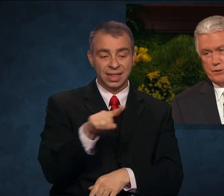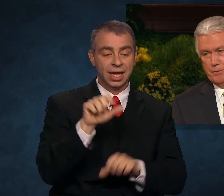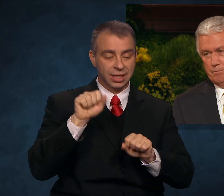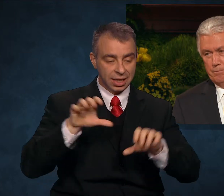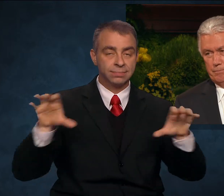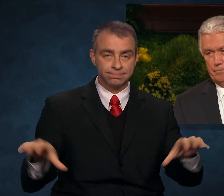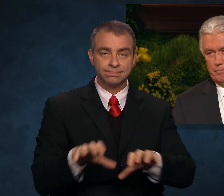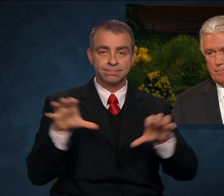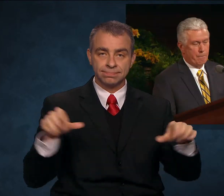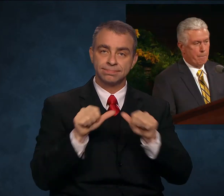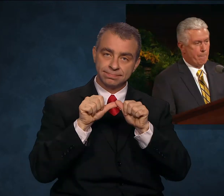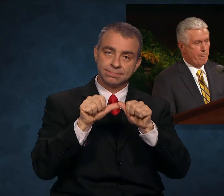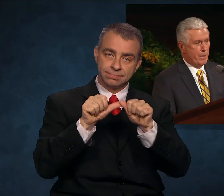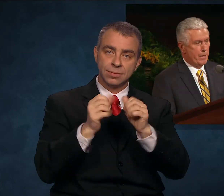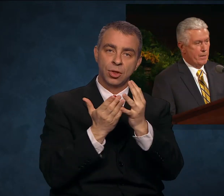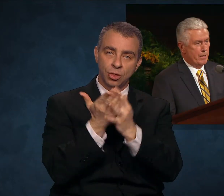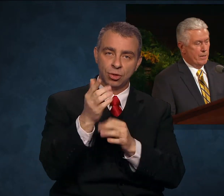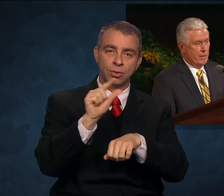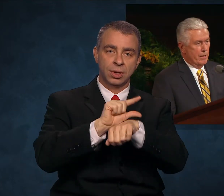Restoration.